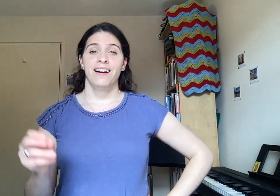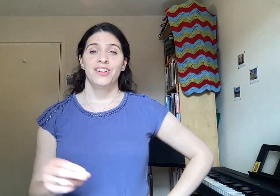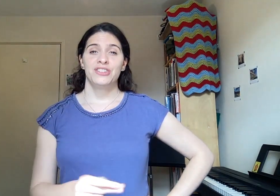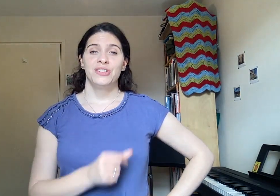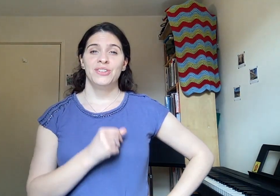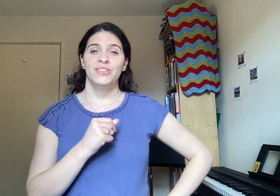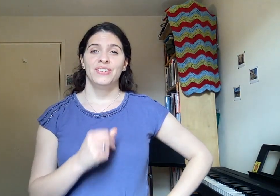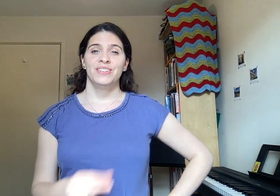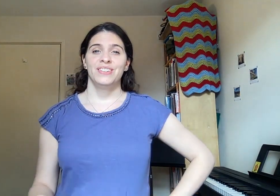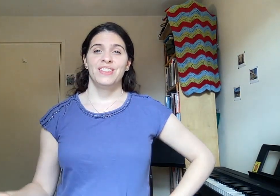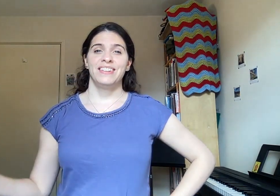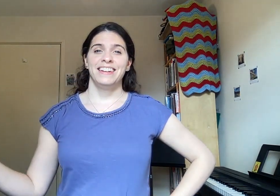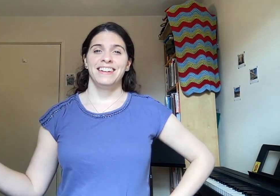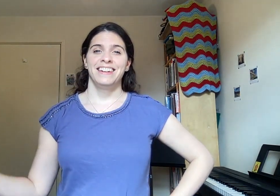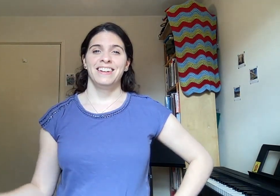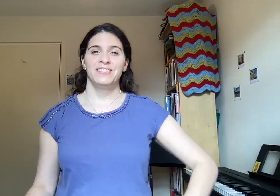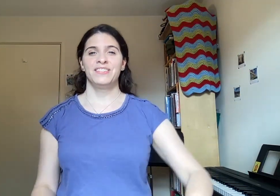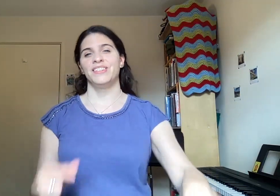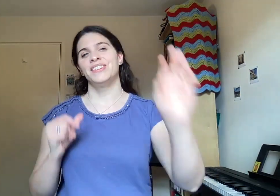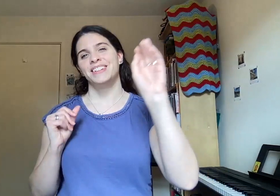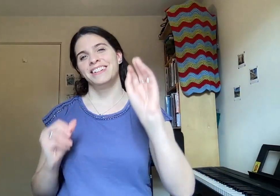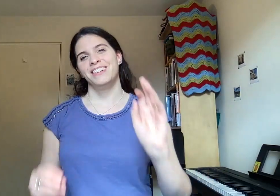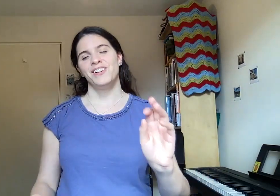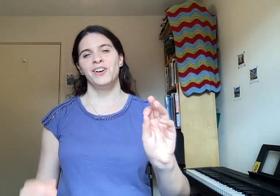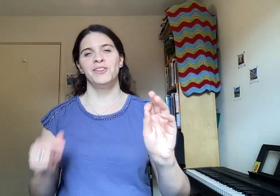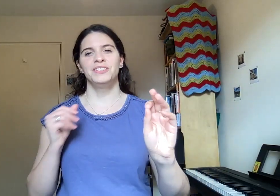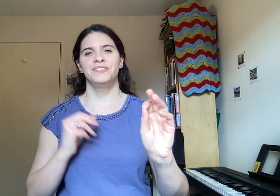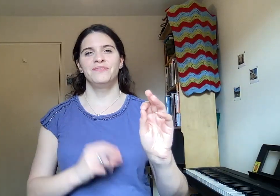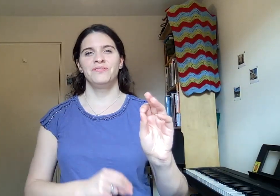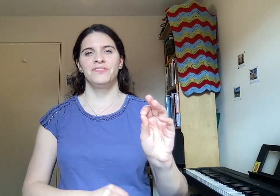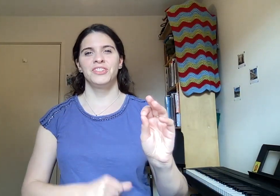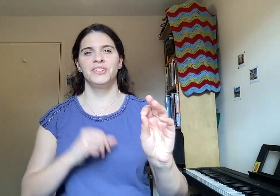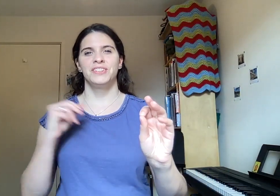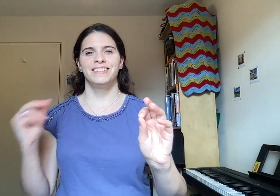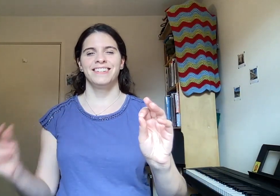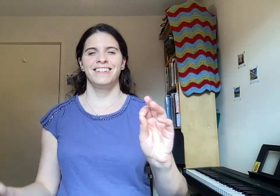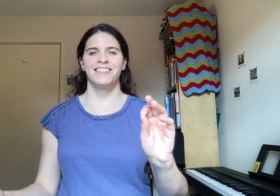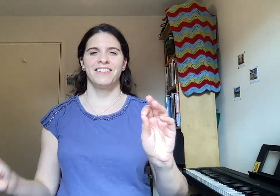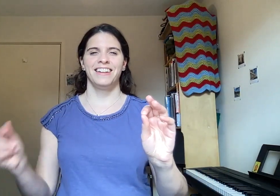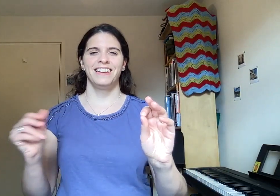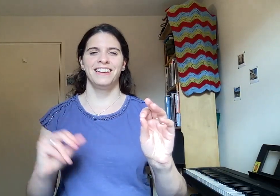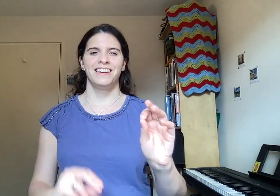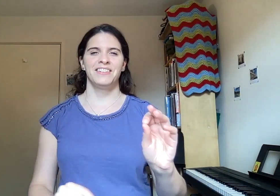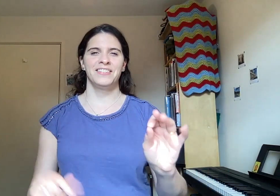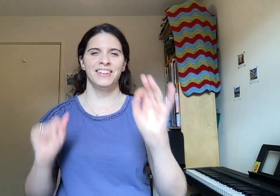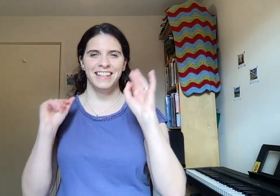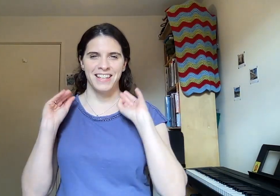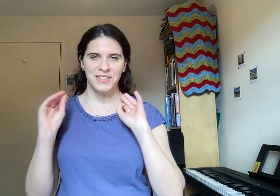2, 3, 4, hold. 2, 3, 4, hiss out.